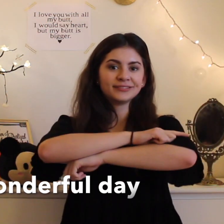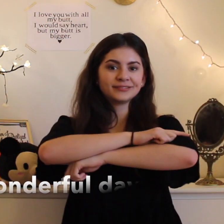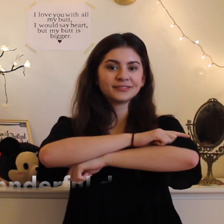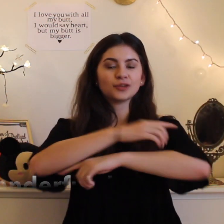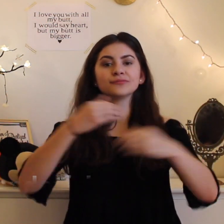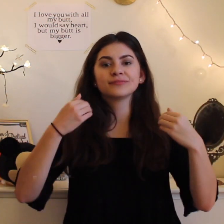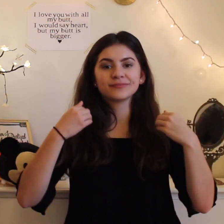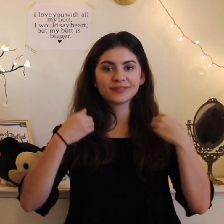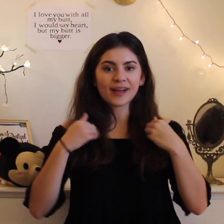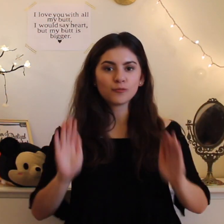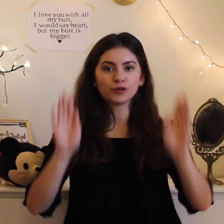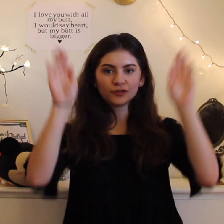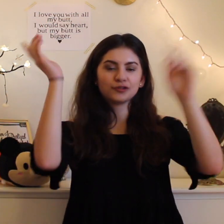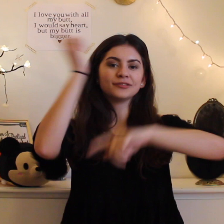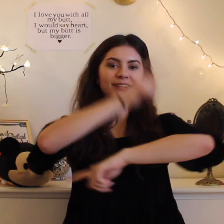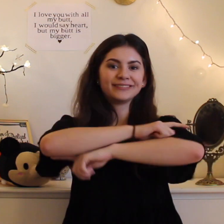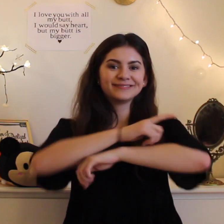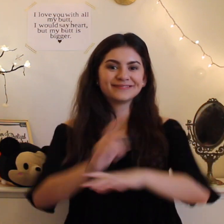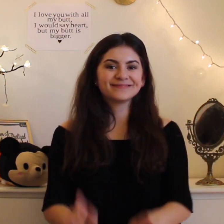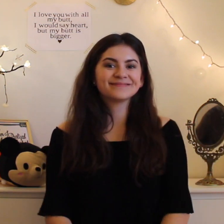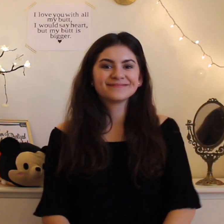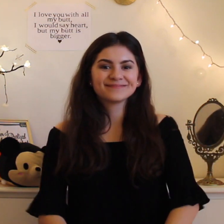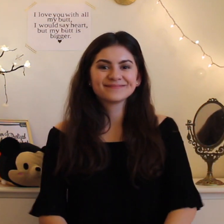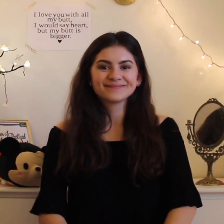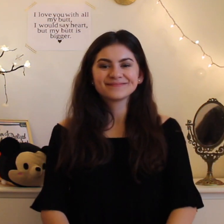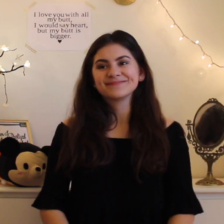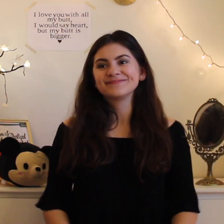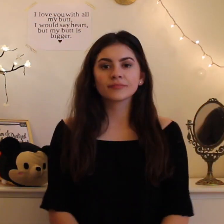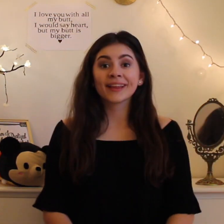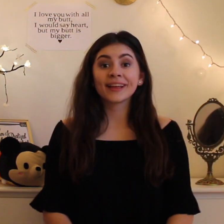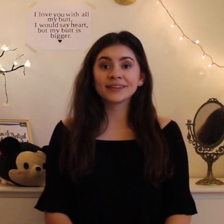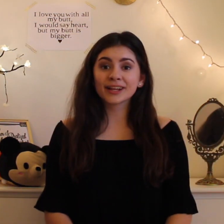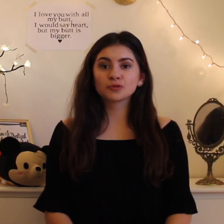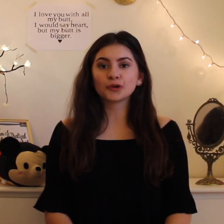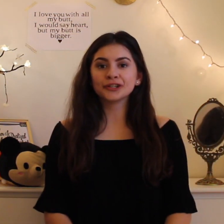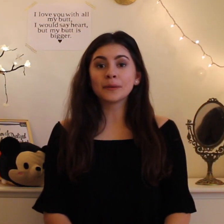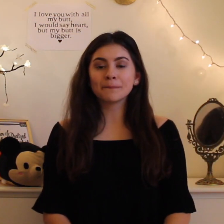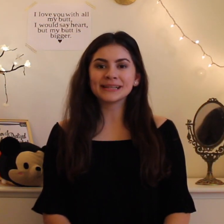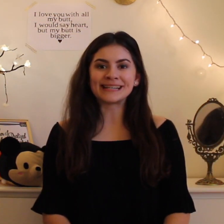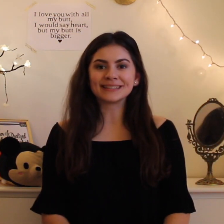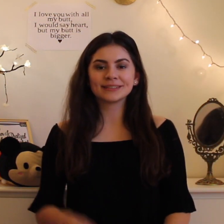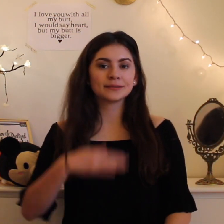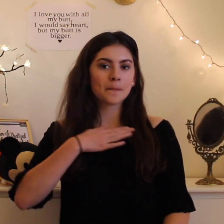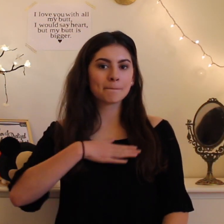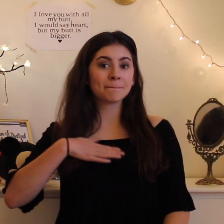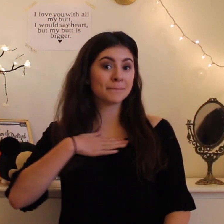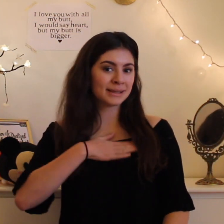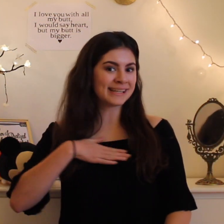so have wonderful day next word please please